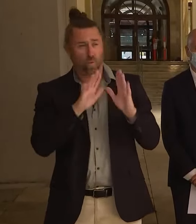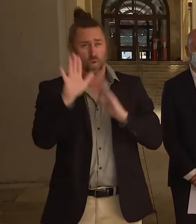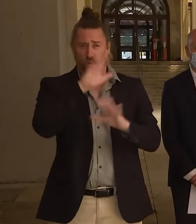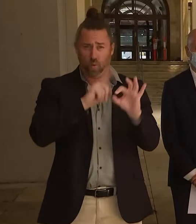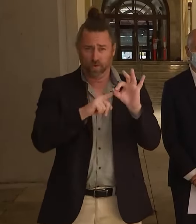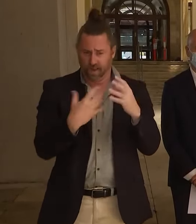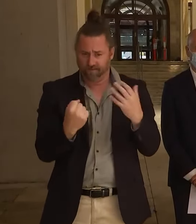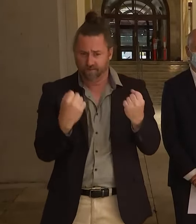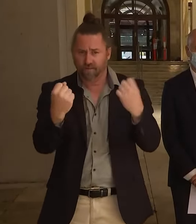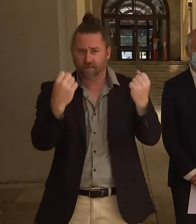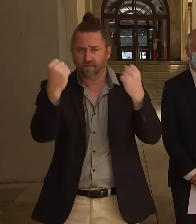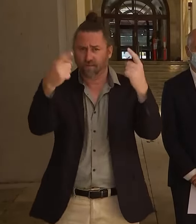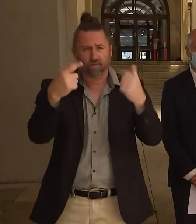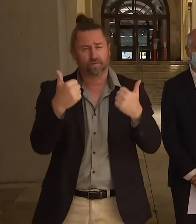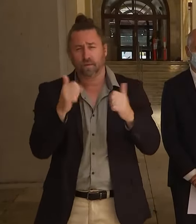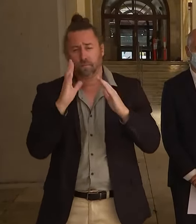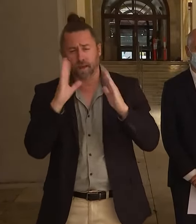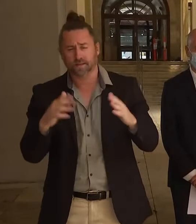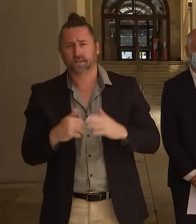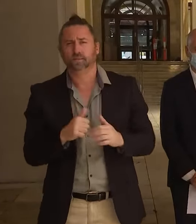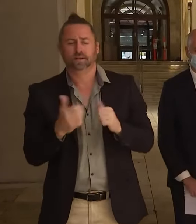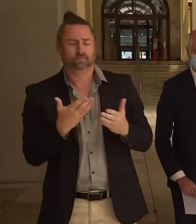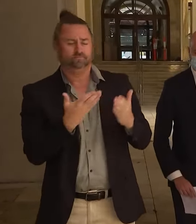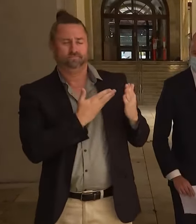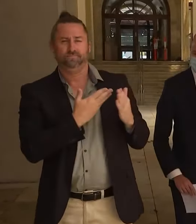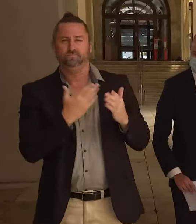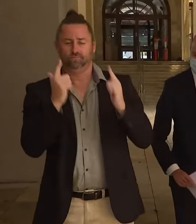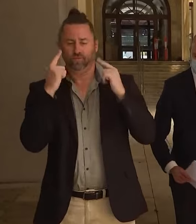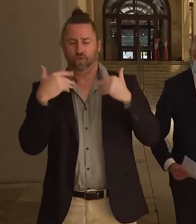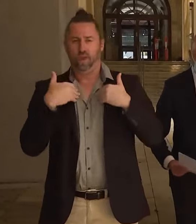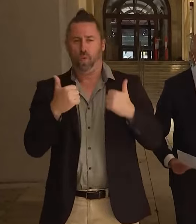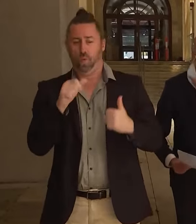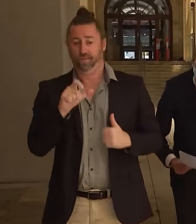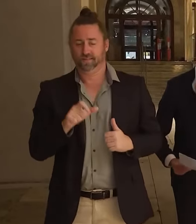for continuing to get vaccinated. I'll now hand over the Chief Health Officer.